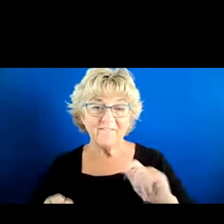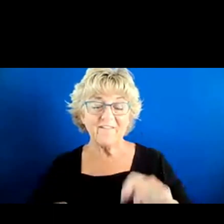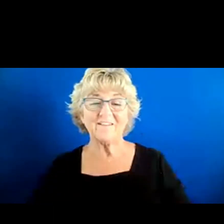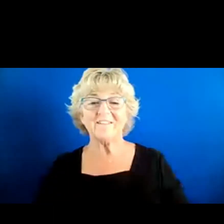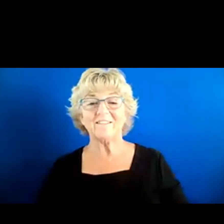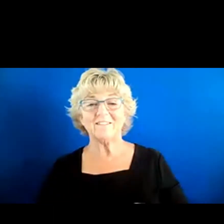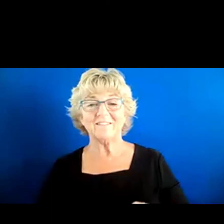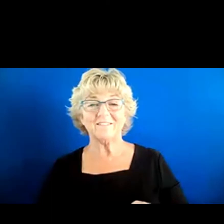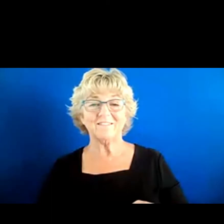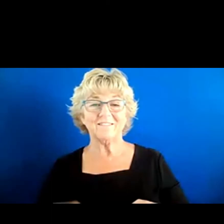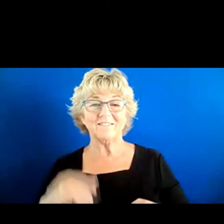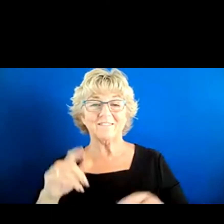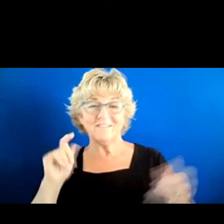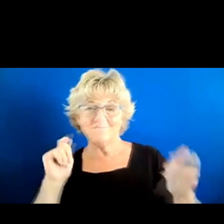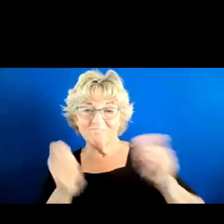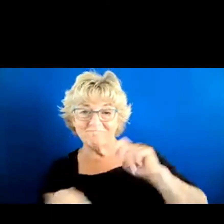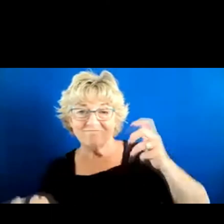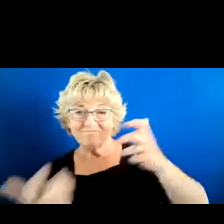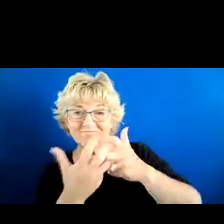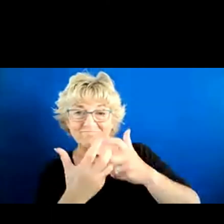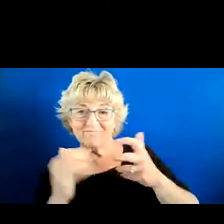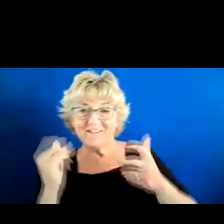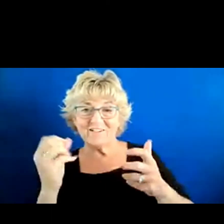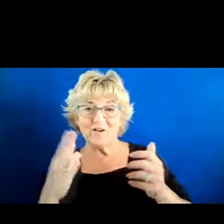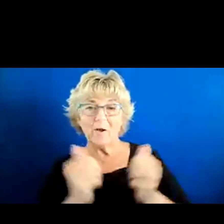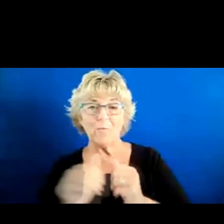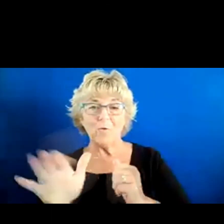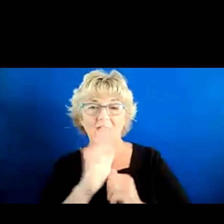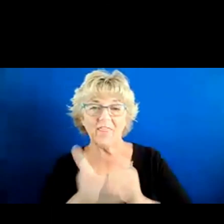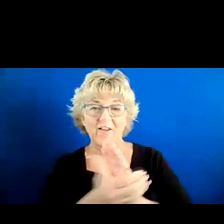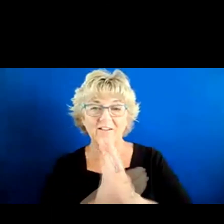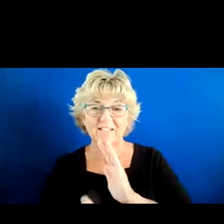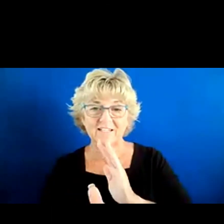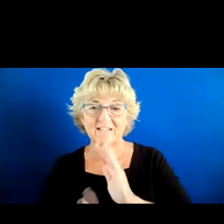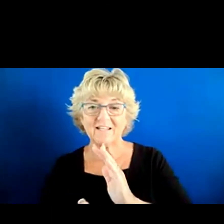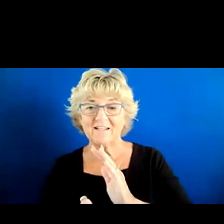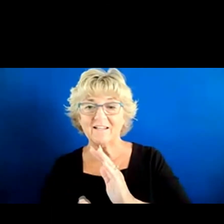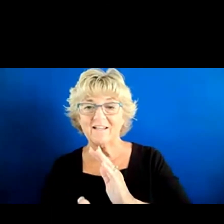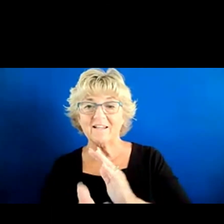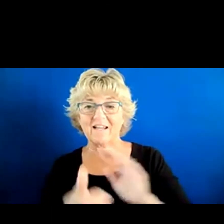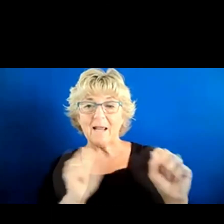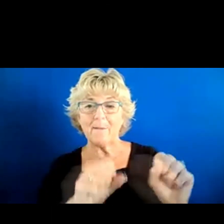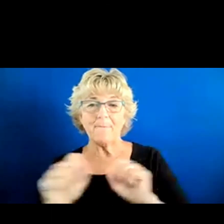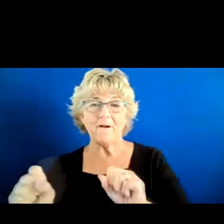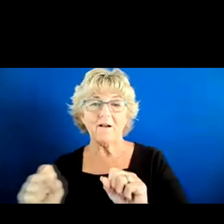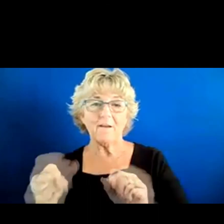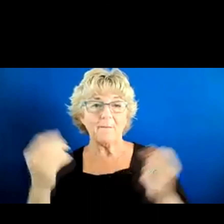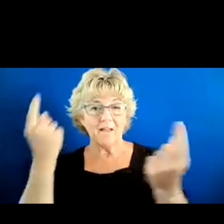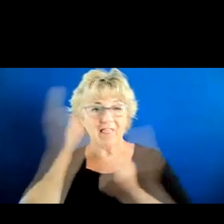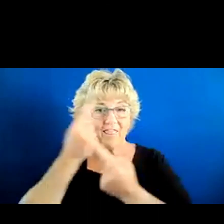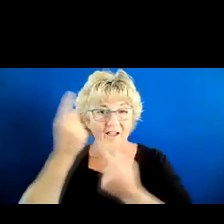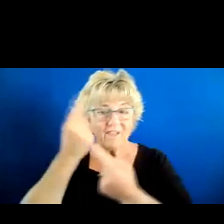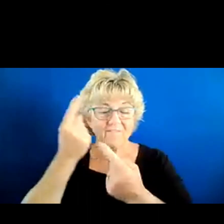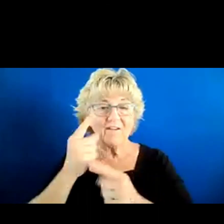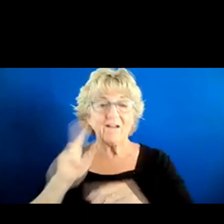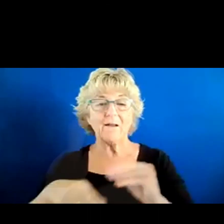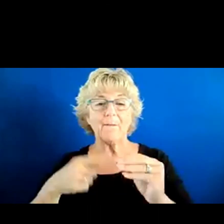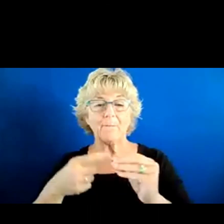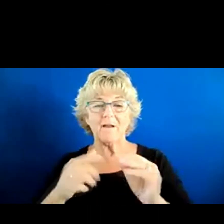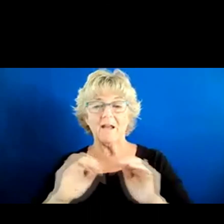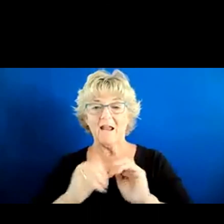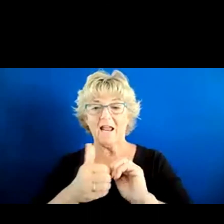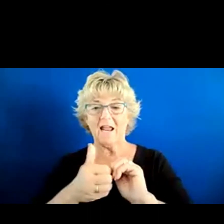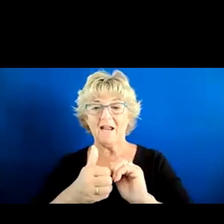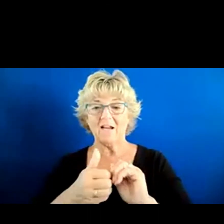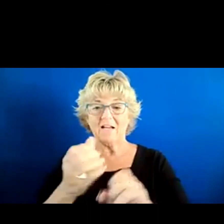the job to people's skills and capacity and being thoughtful about kind of how to